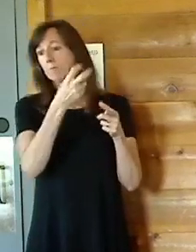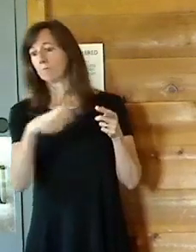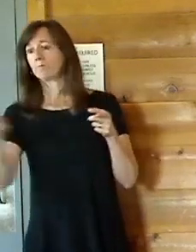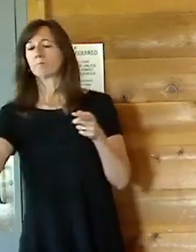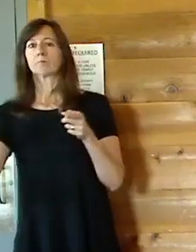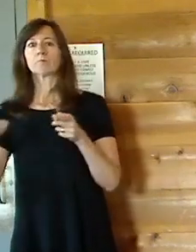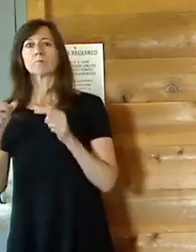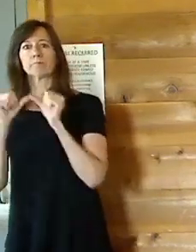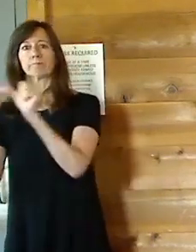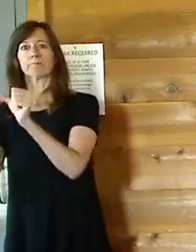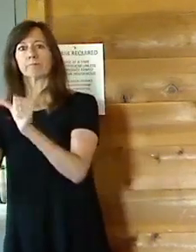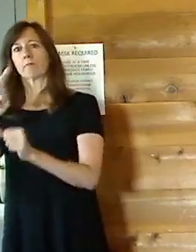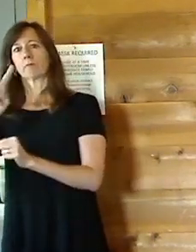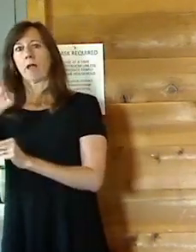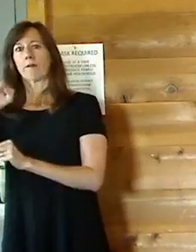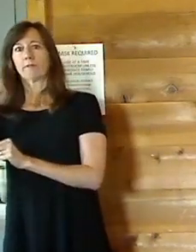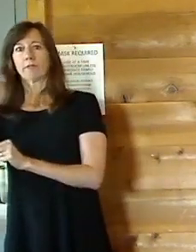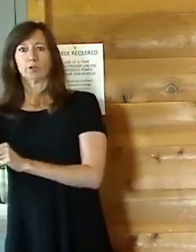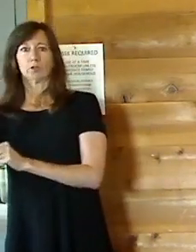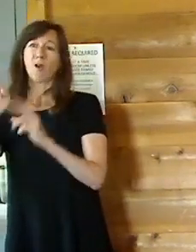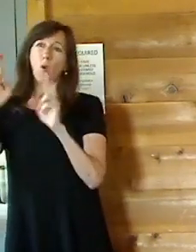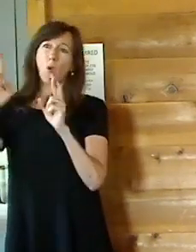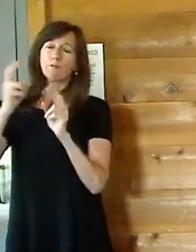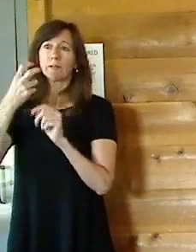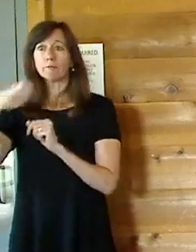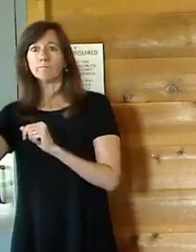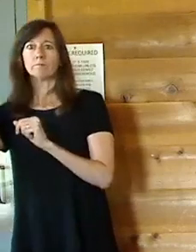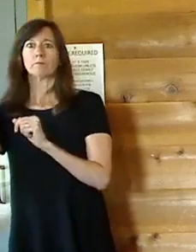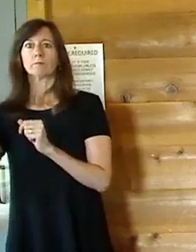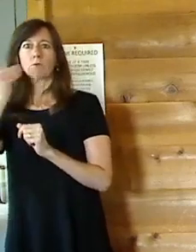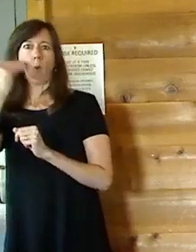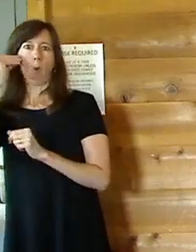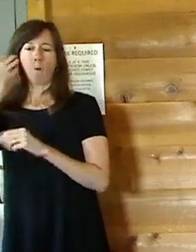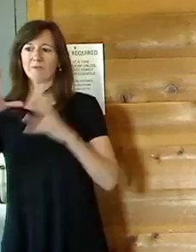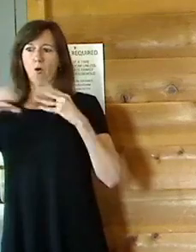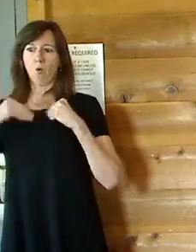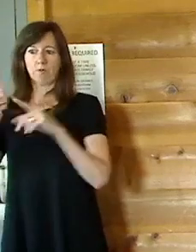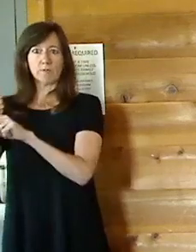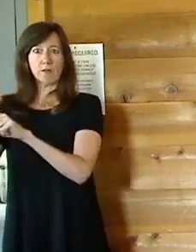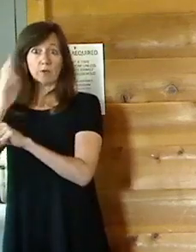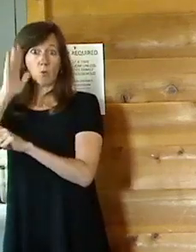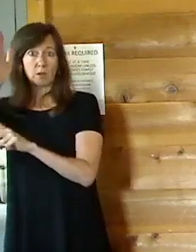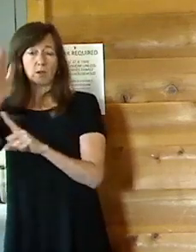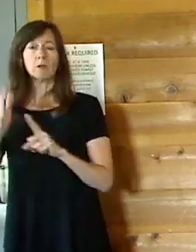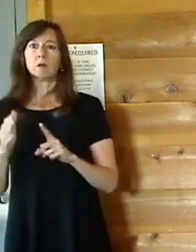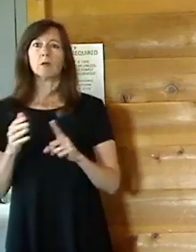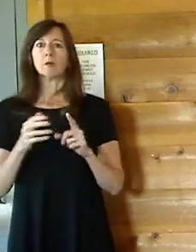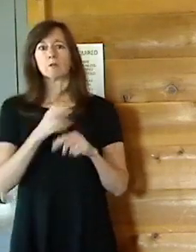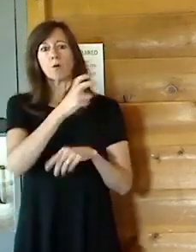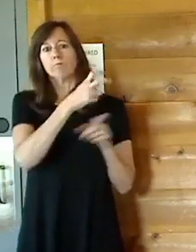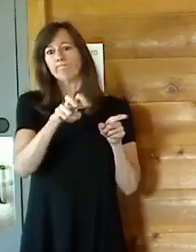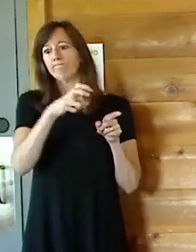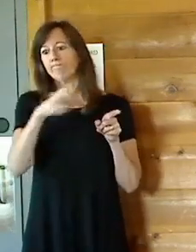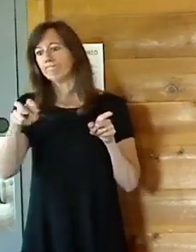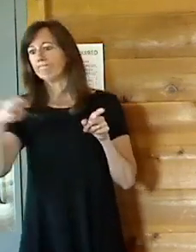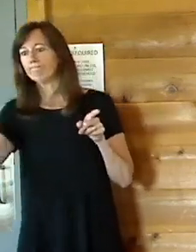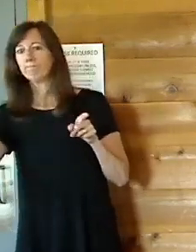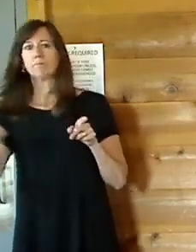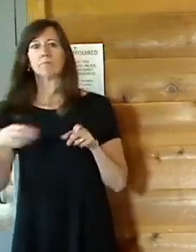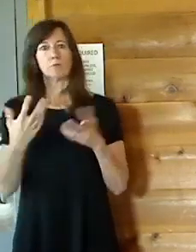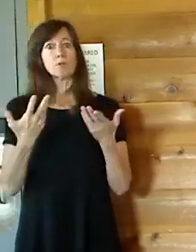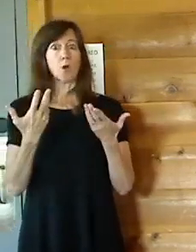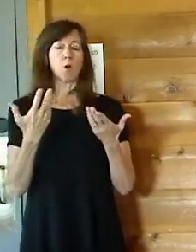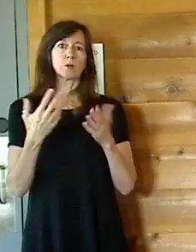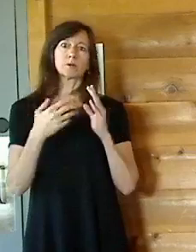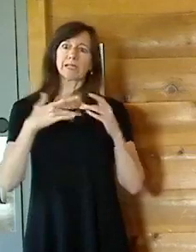then hopefully transition to homes that they own on their own. And it's a very exciting model that is going to be, you know,